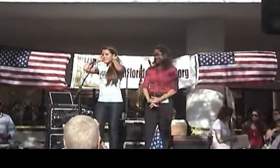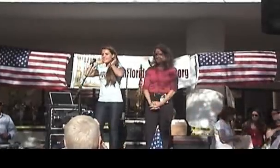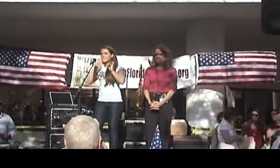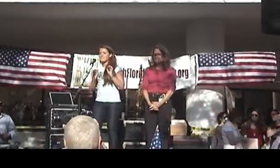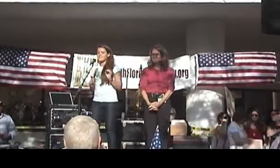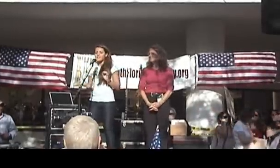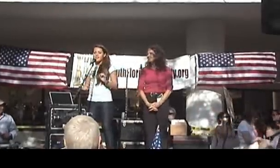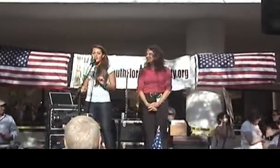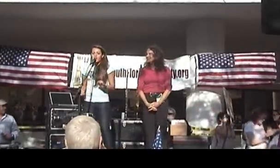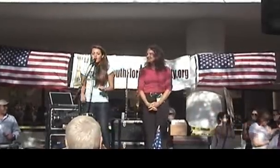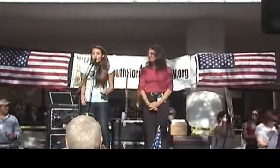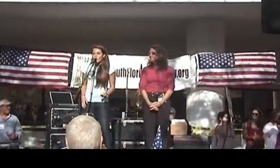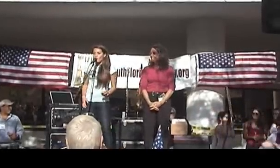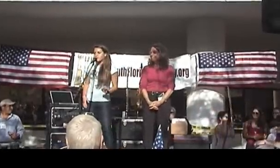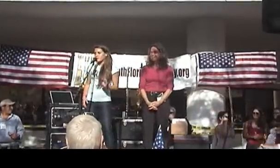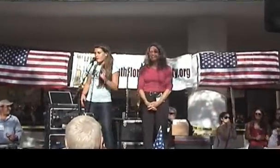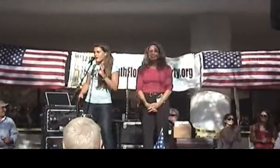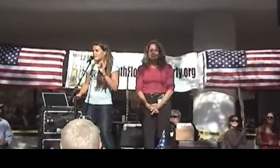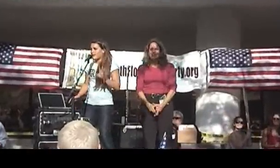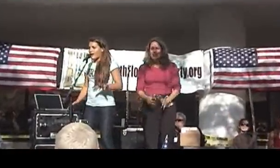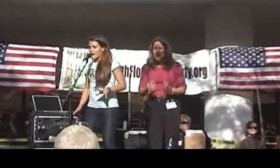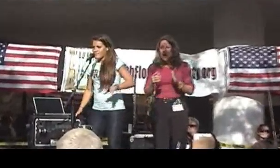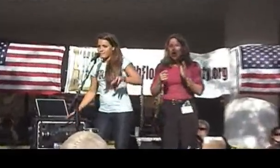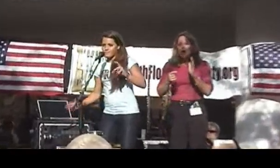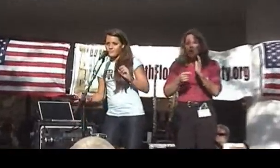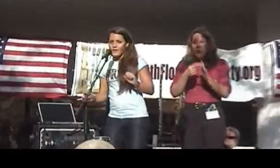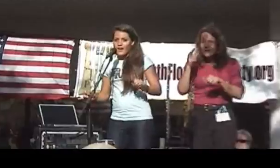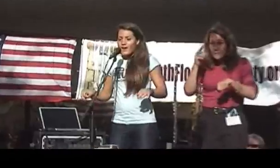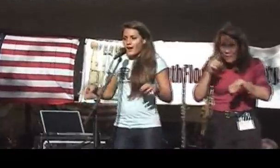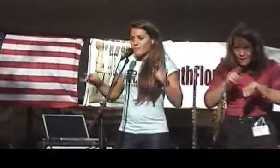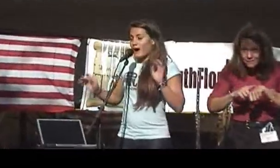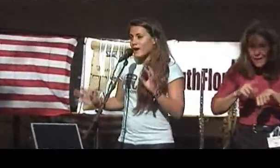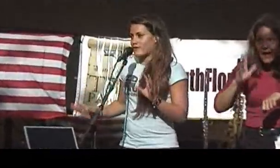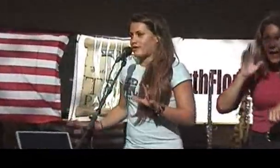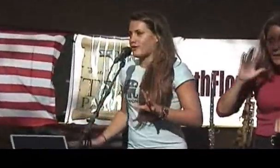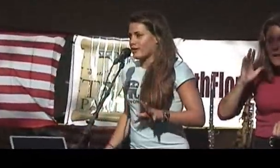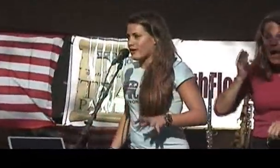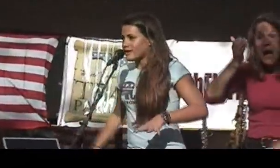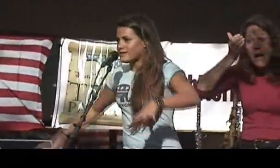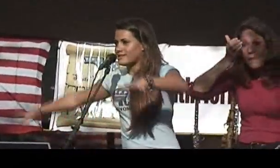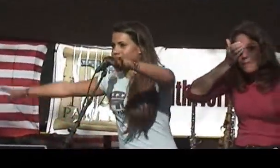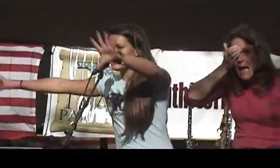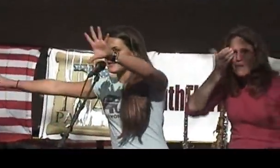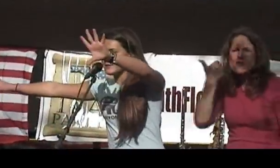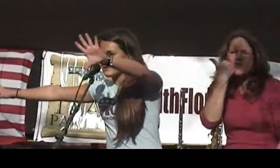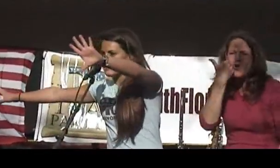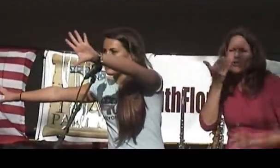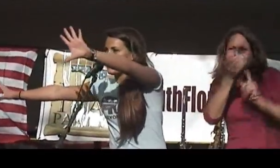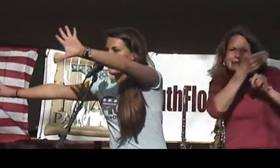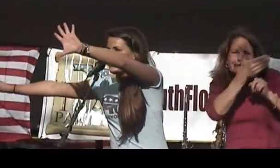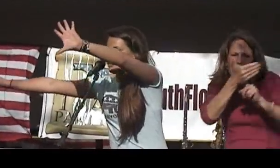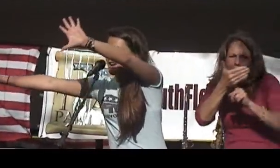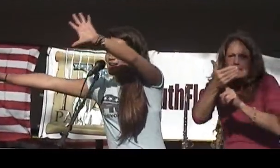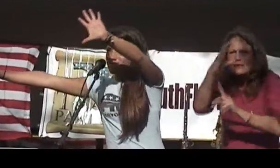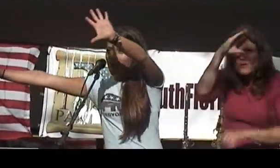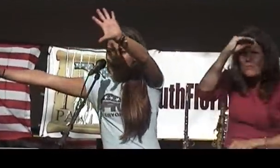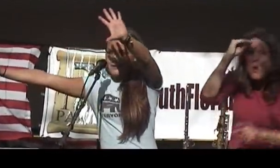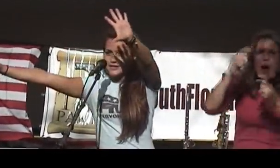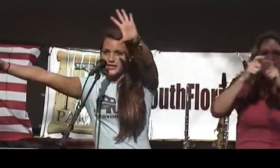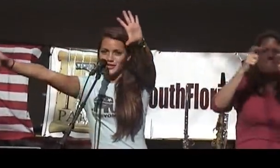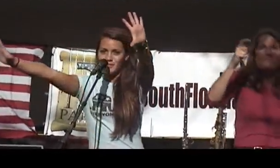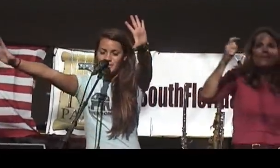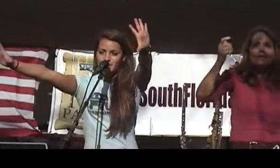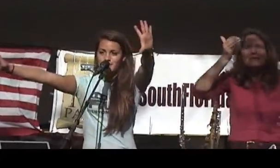And once upon a time a pirate hooker sailed in with a boy on a giant